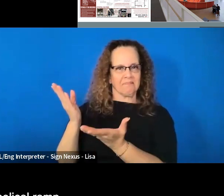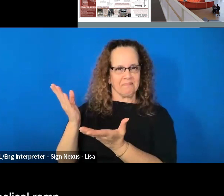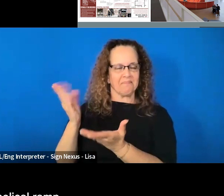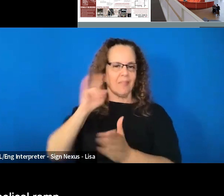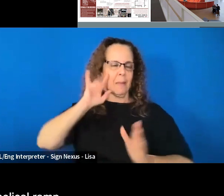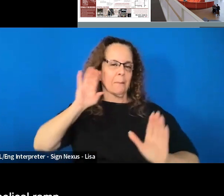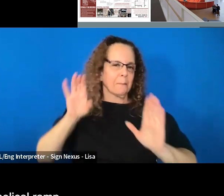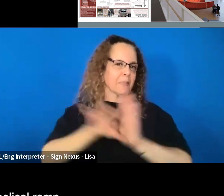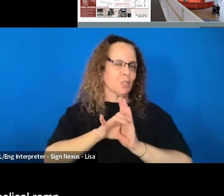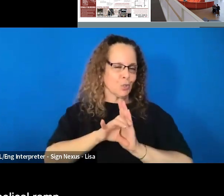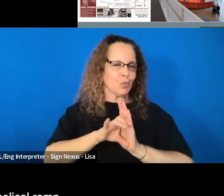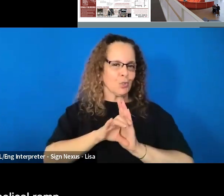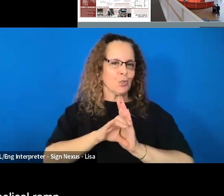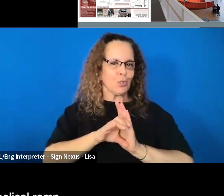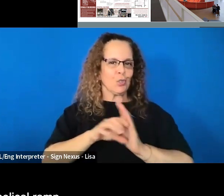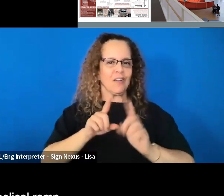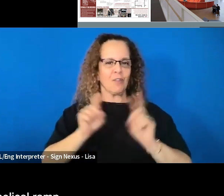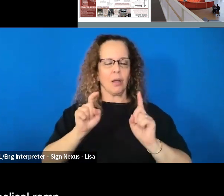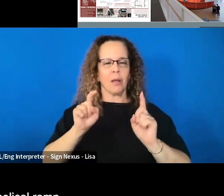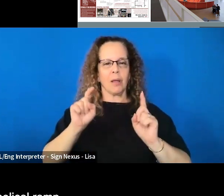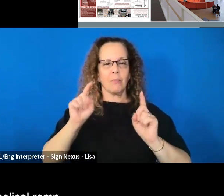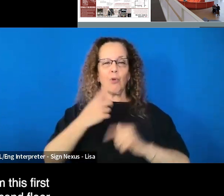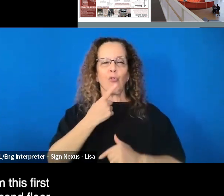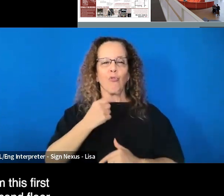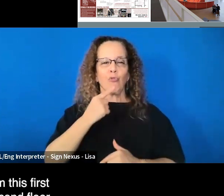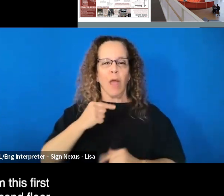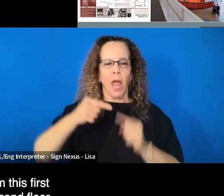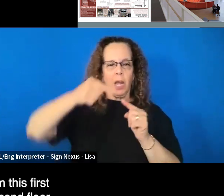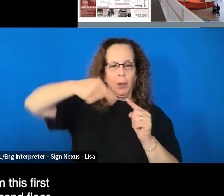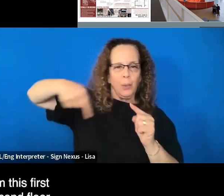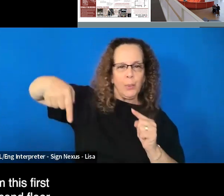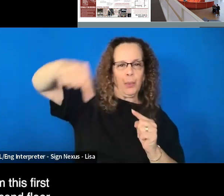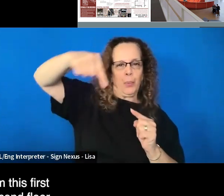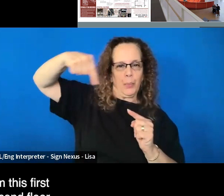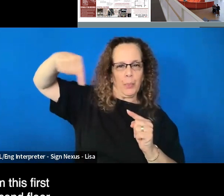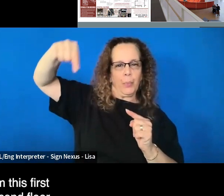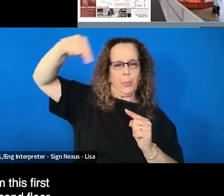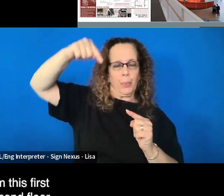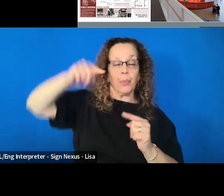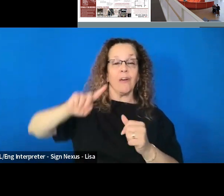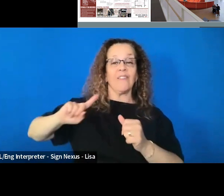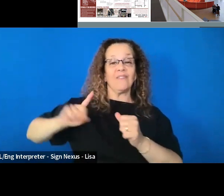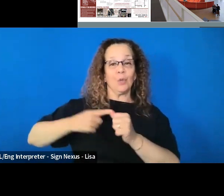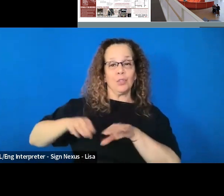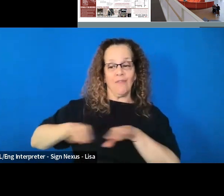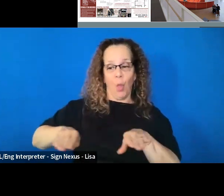of a bright red helical ramp that goes from the first floor to the second floor.